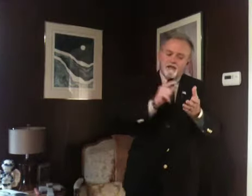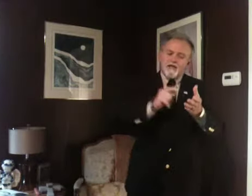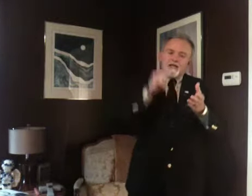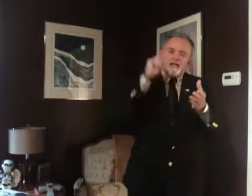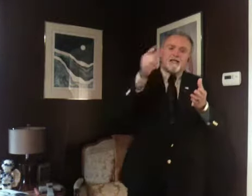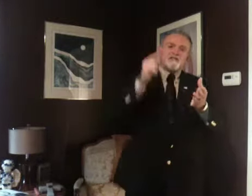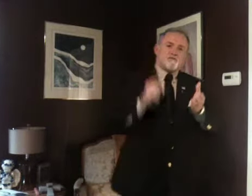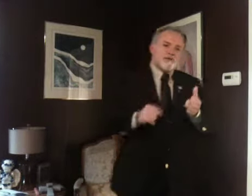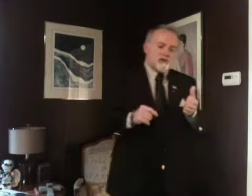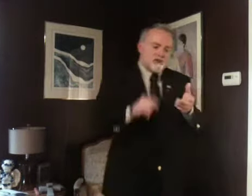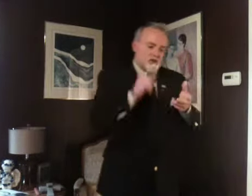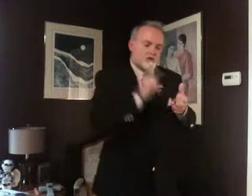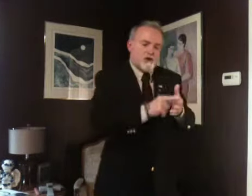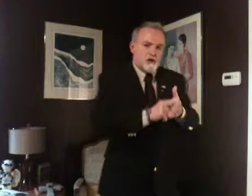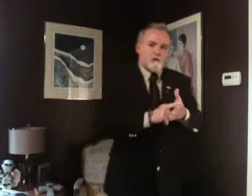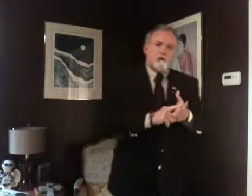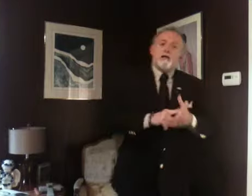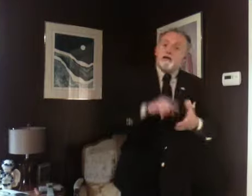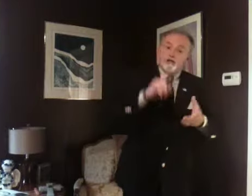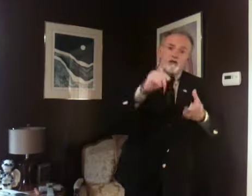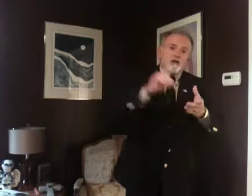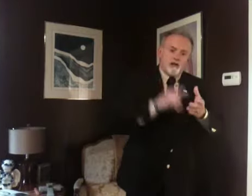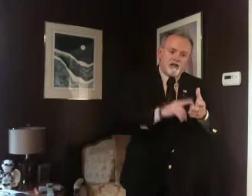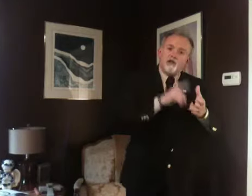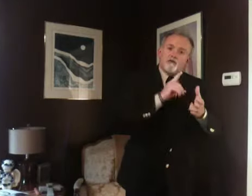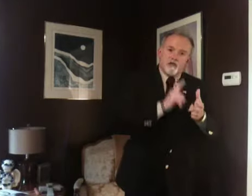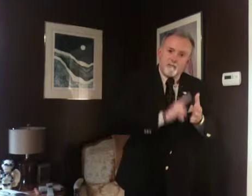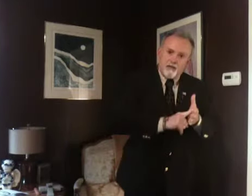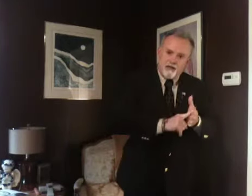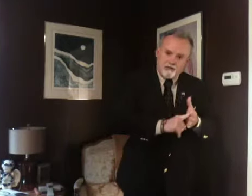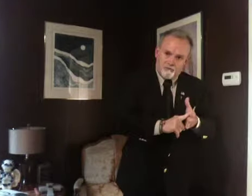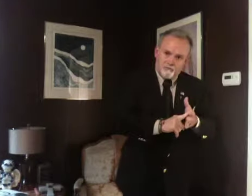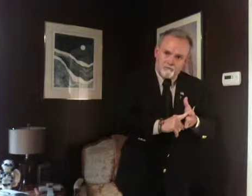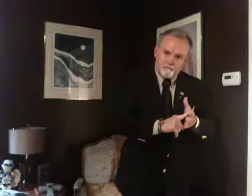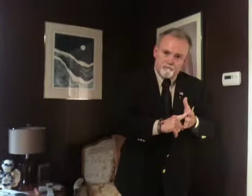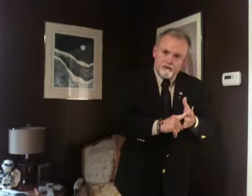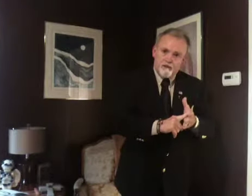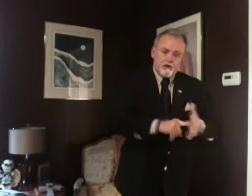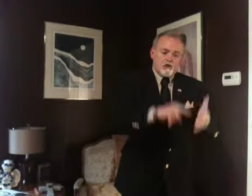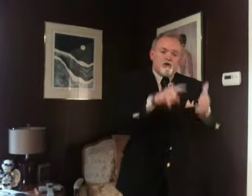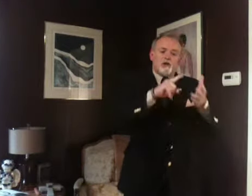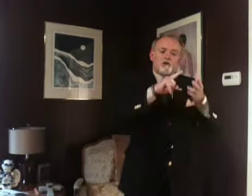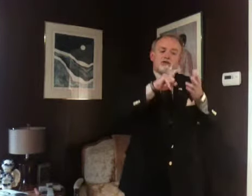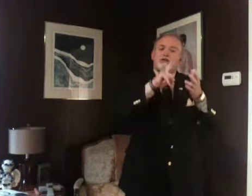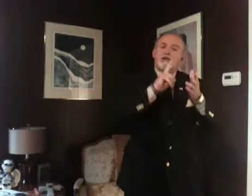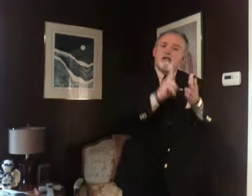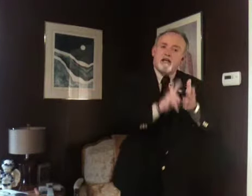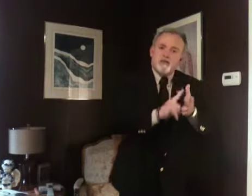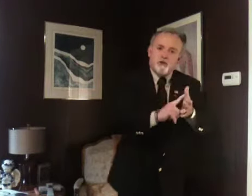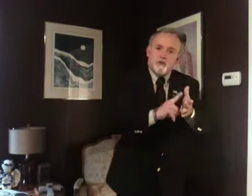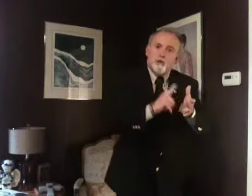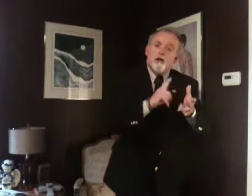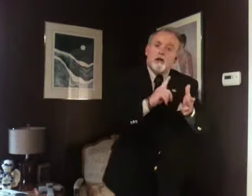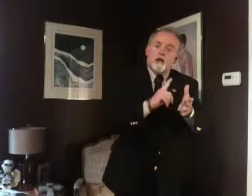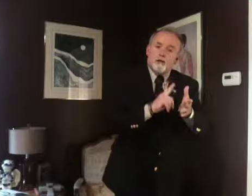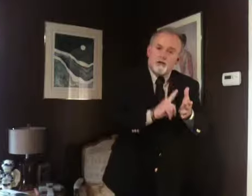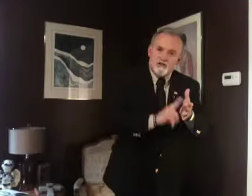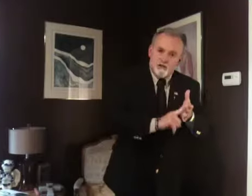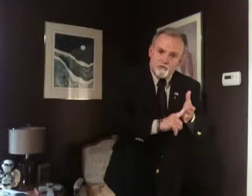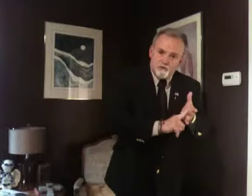Now, in this vision, you know that you're going to need to go to the bathroom. You know that you're going to need to get something